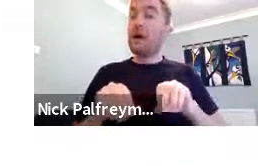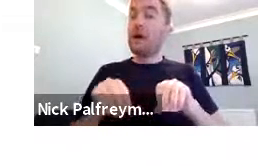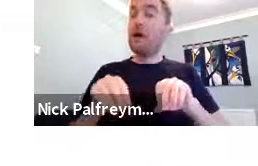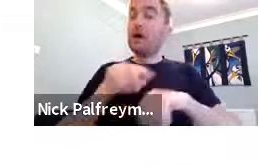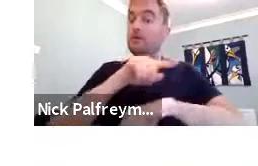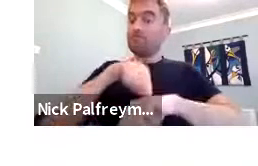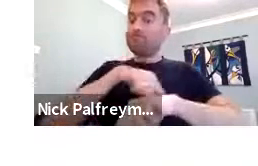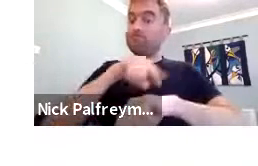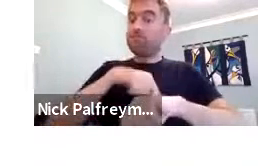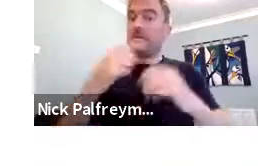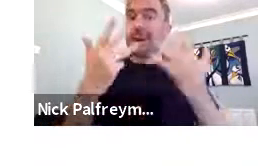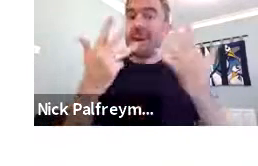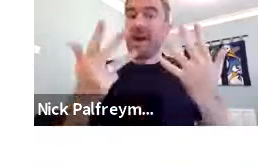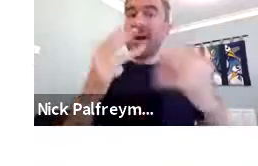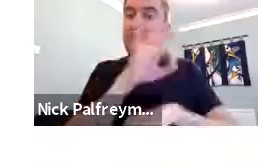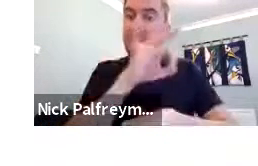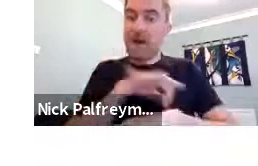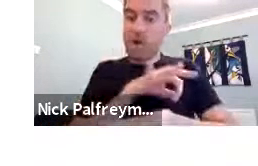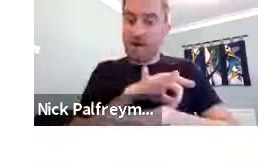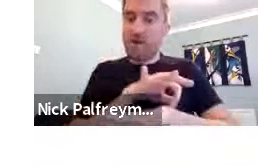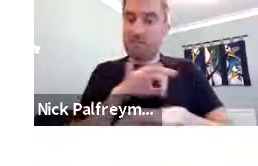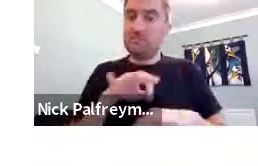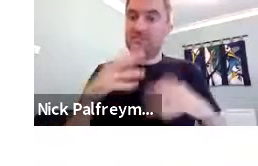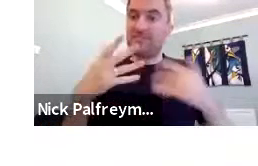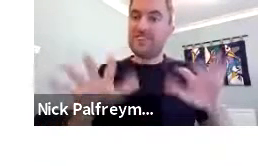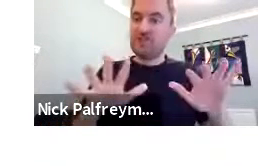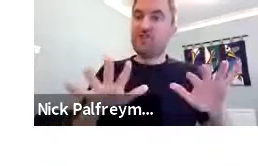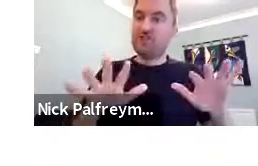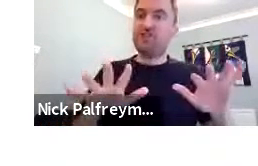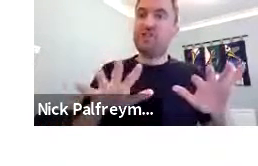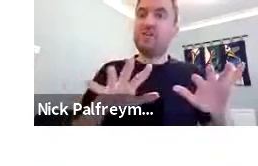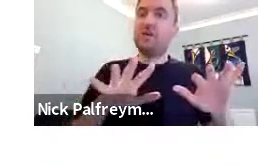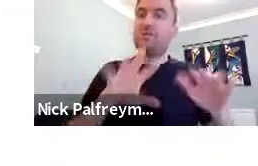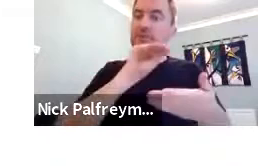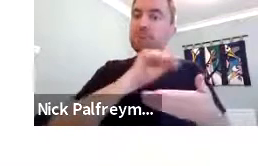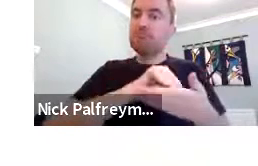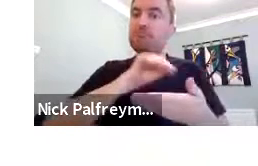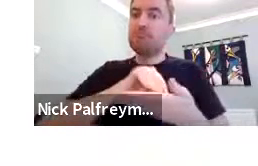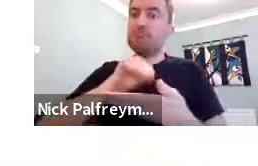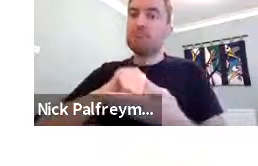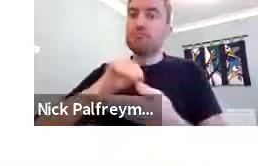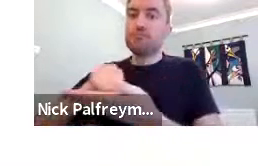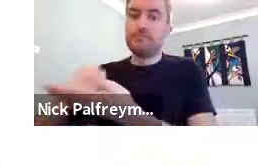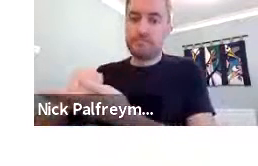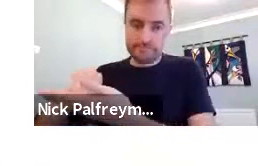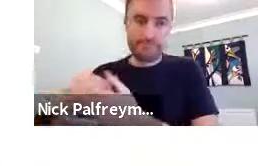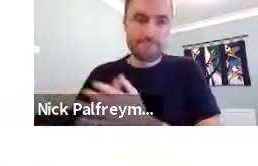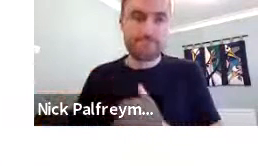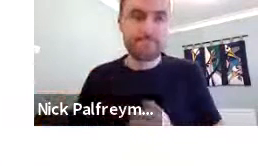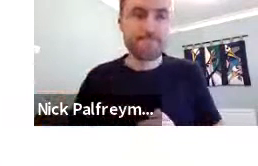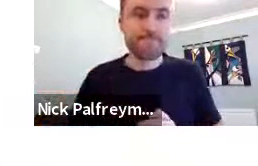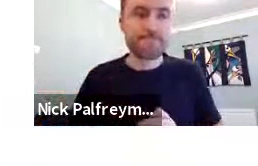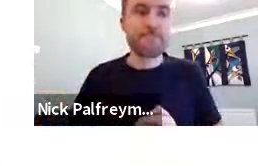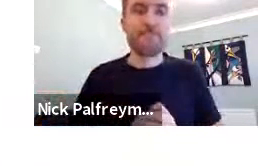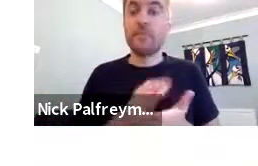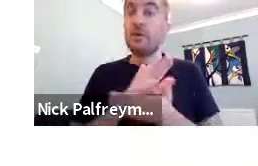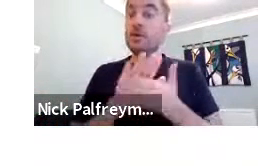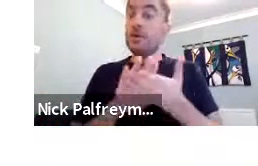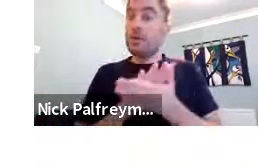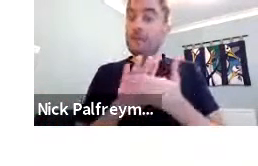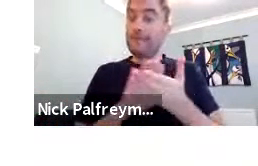from another interlocutor. So altogether, there's nine hours of